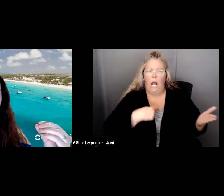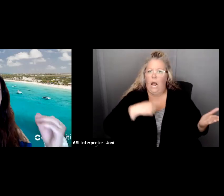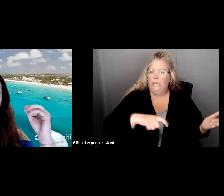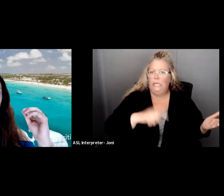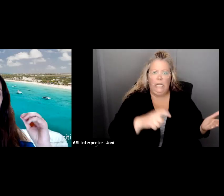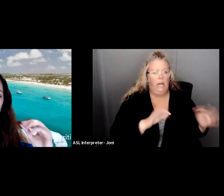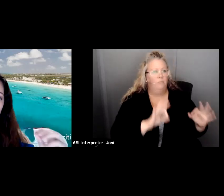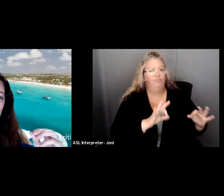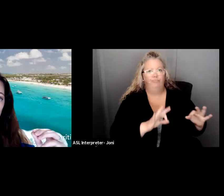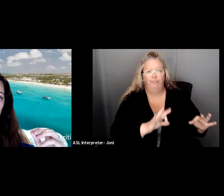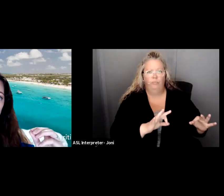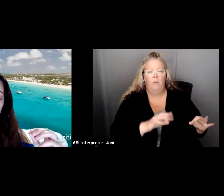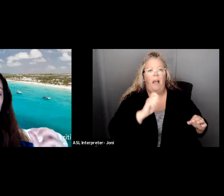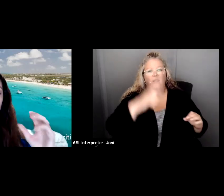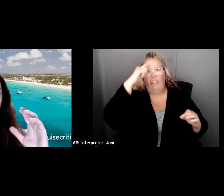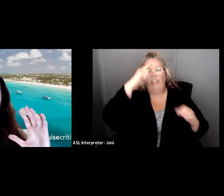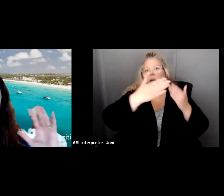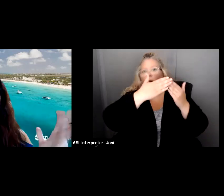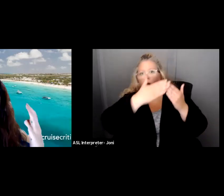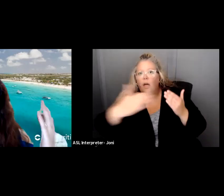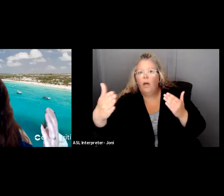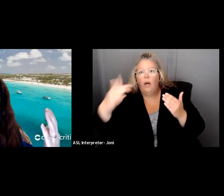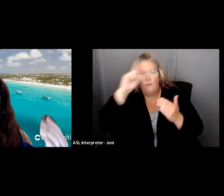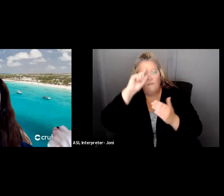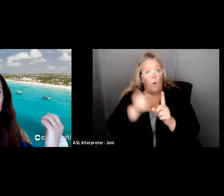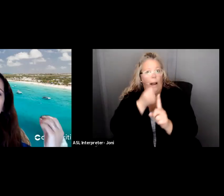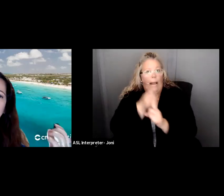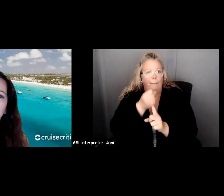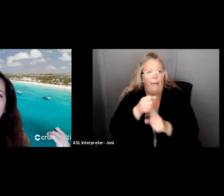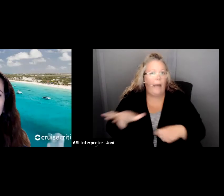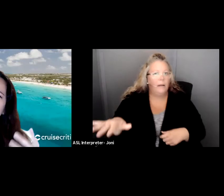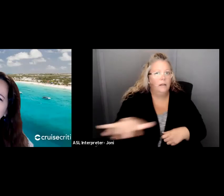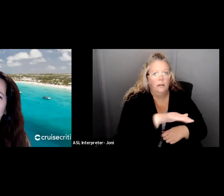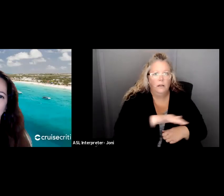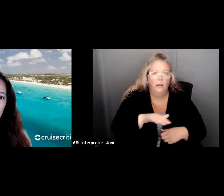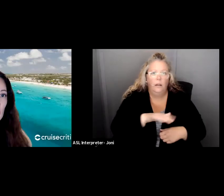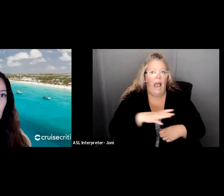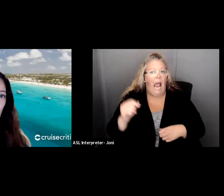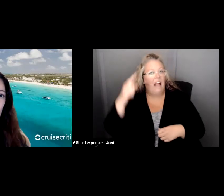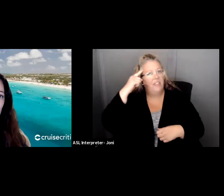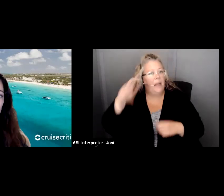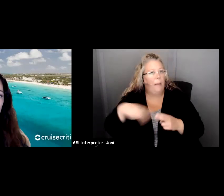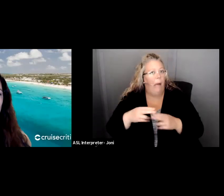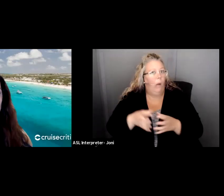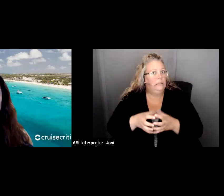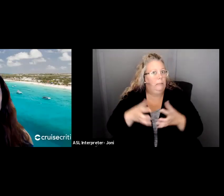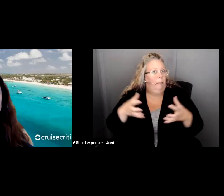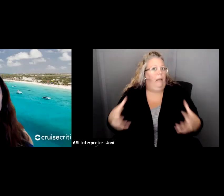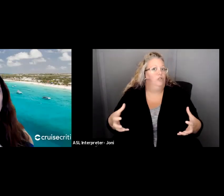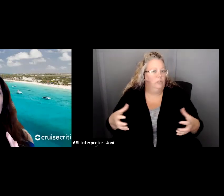impact and expansion. You're starting to make some impact and you're thinking about, can we expand upon this?